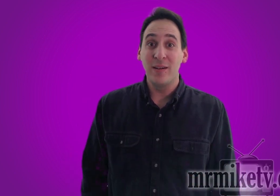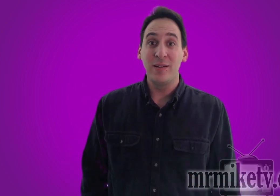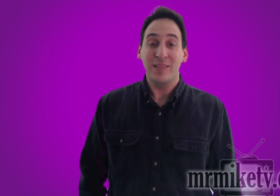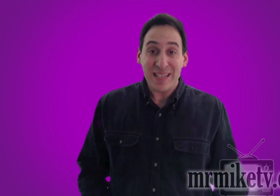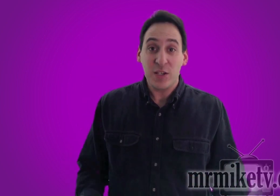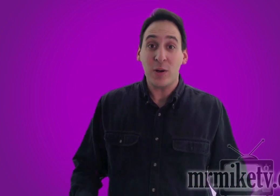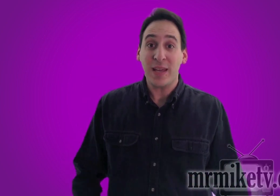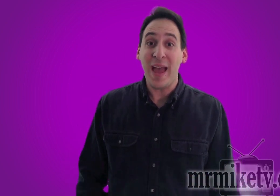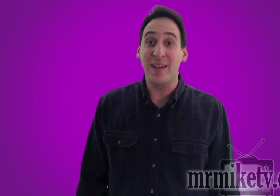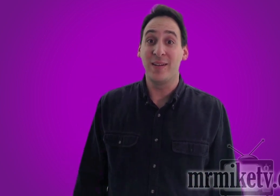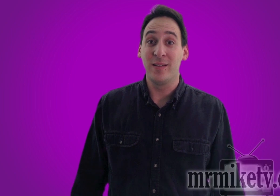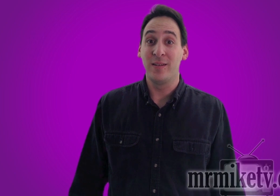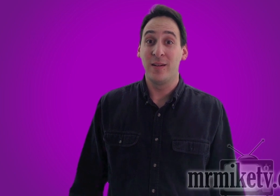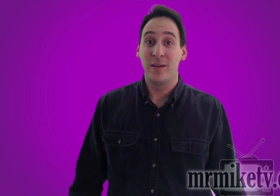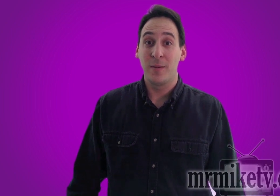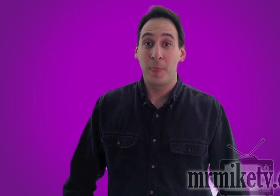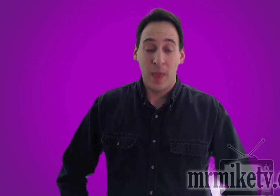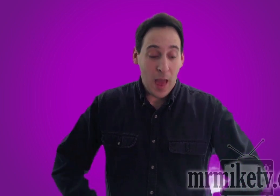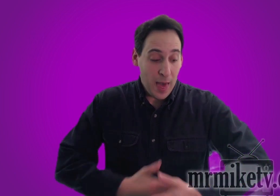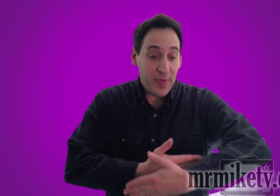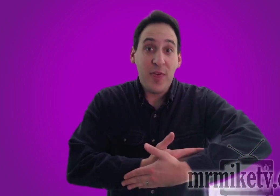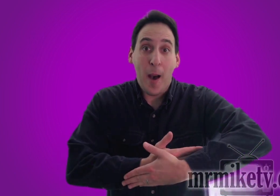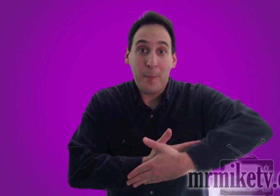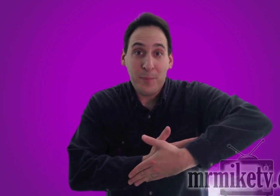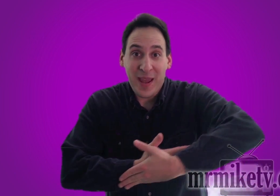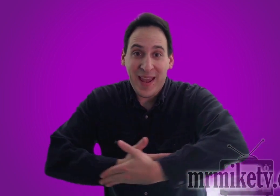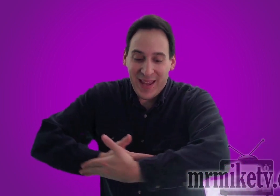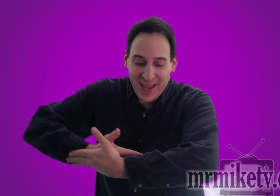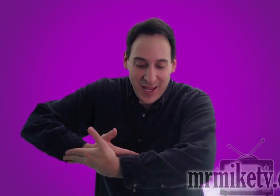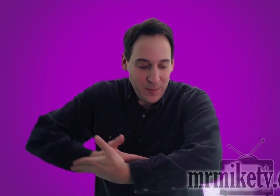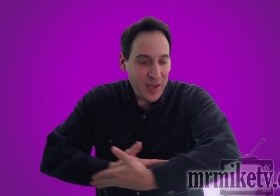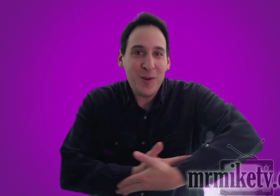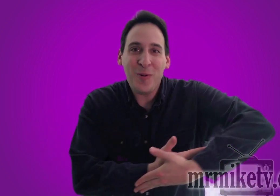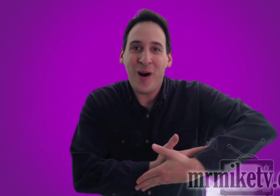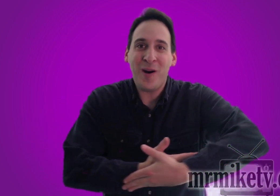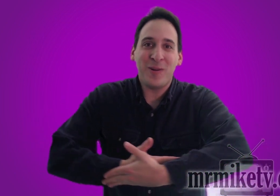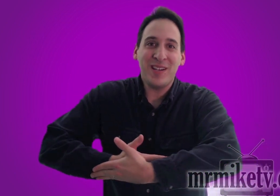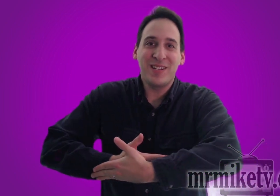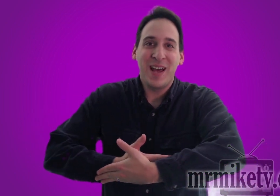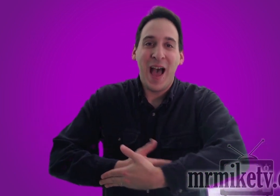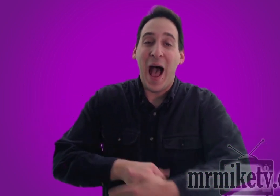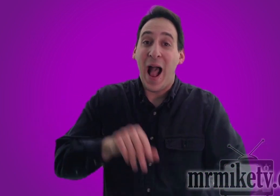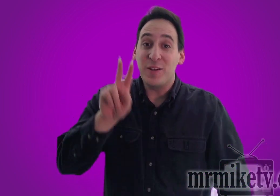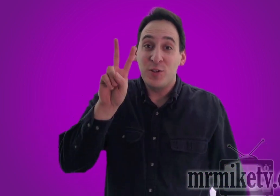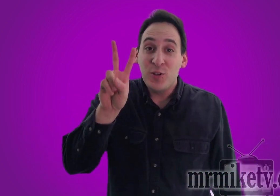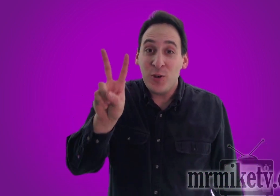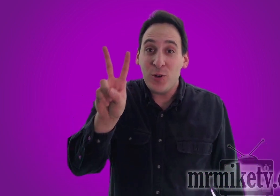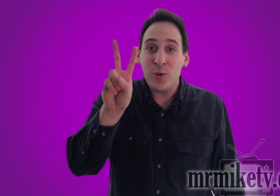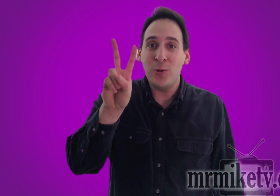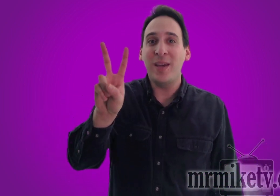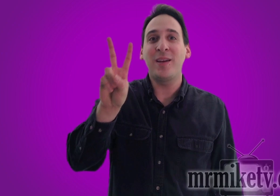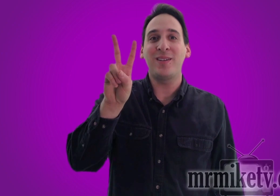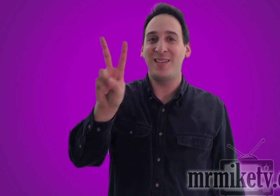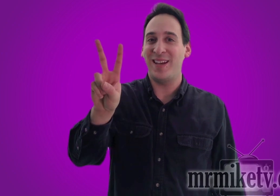Let's do it again! The baby walrus has two little teeth,